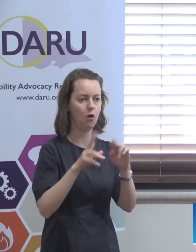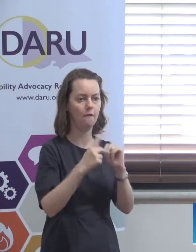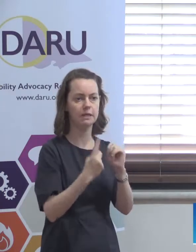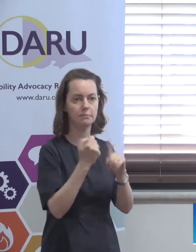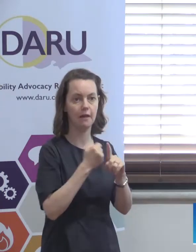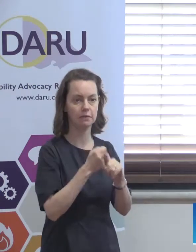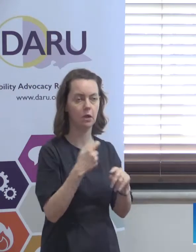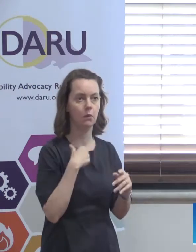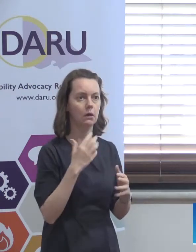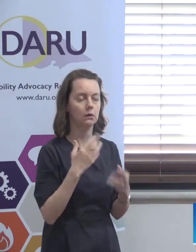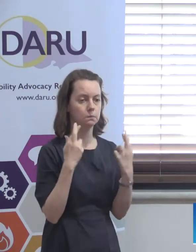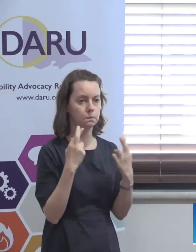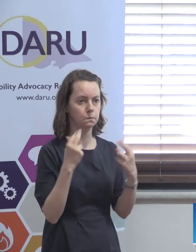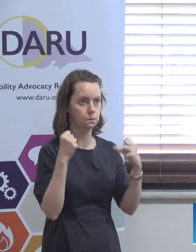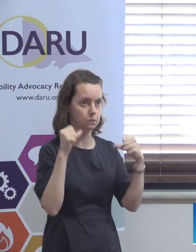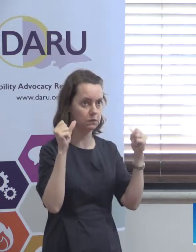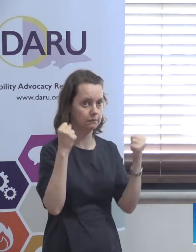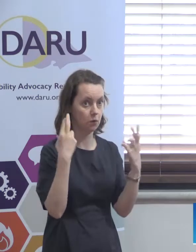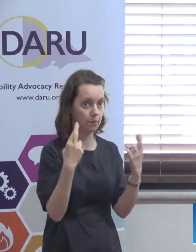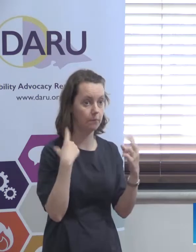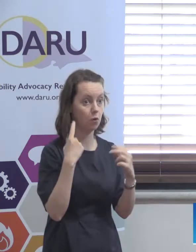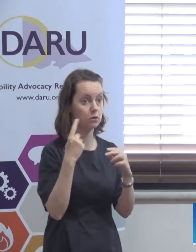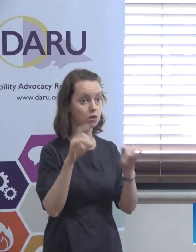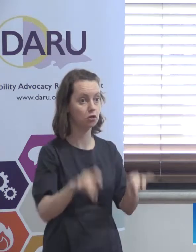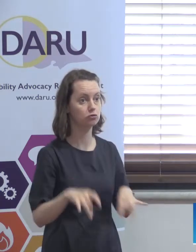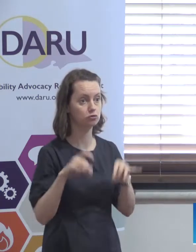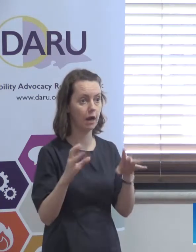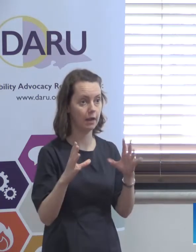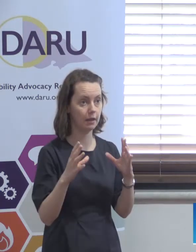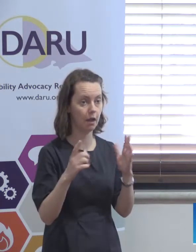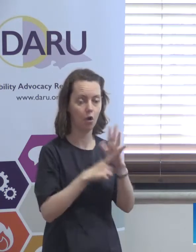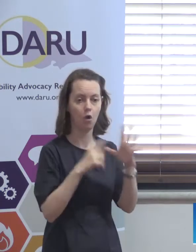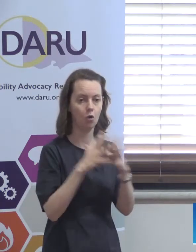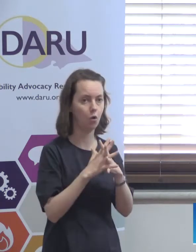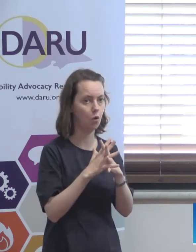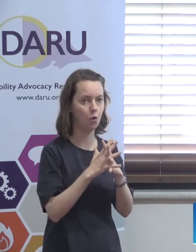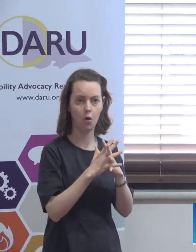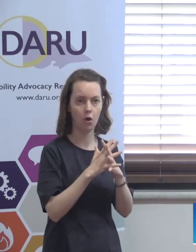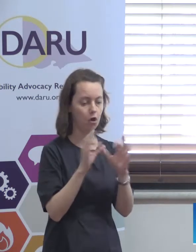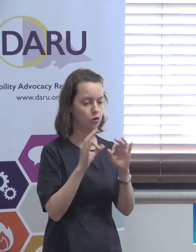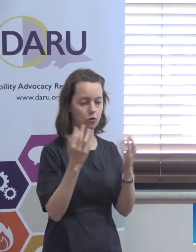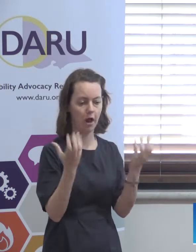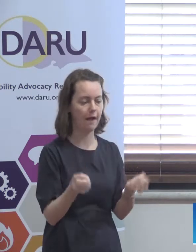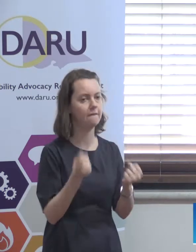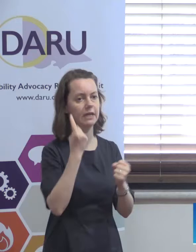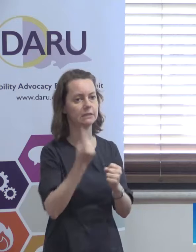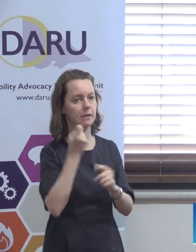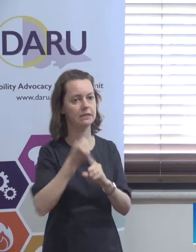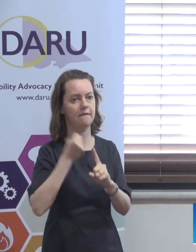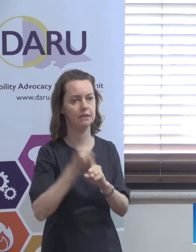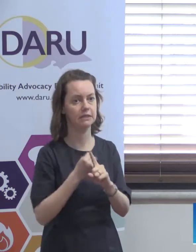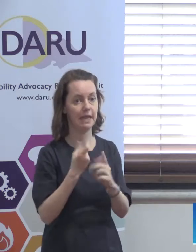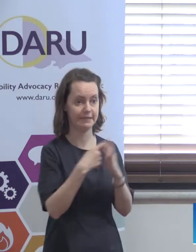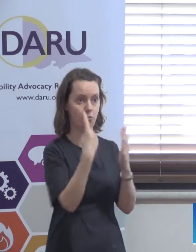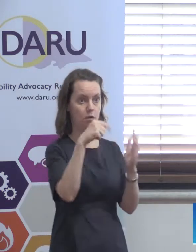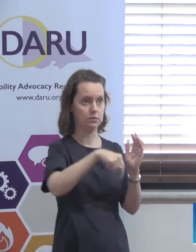it's a big achievement because independent advocacy in Australia is not written into legislation in many places at all. So anyway, fingers crossed it'll go through